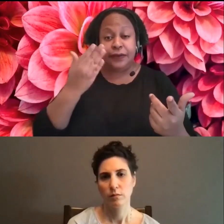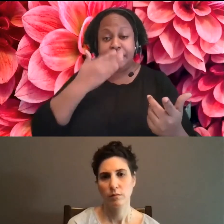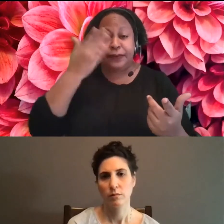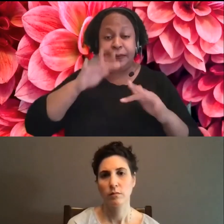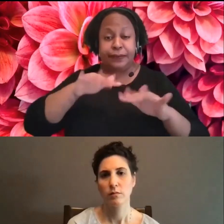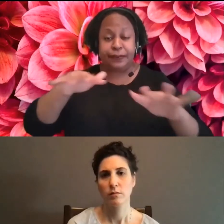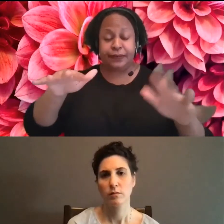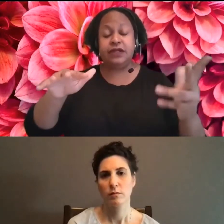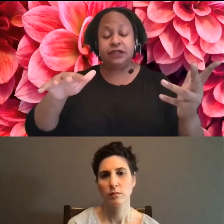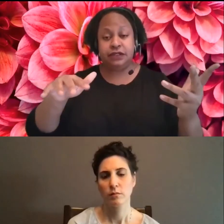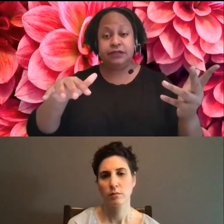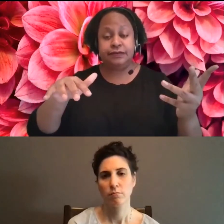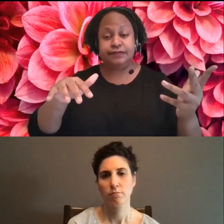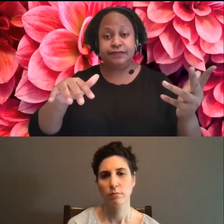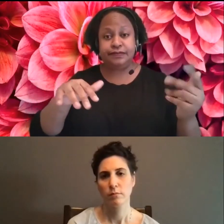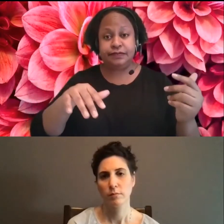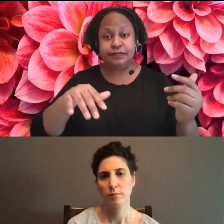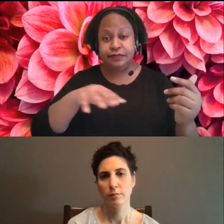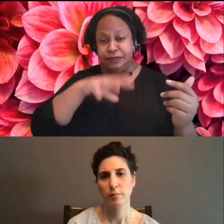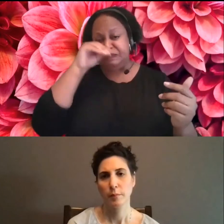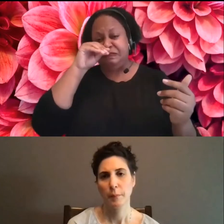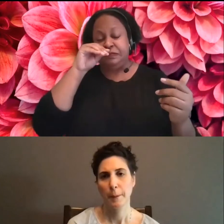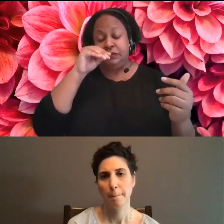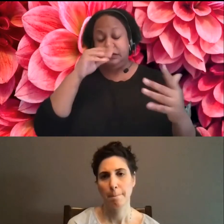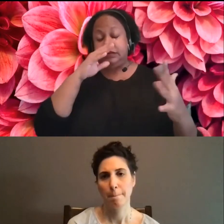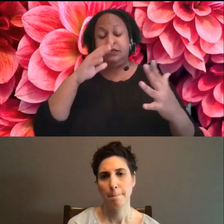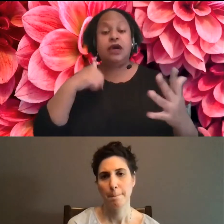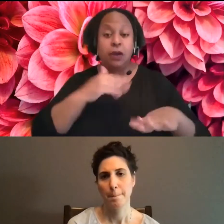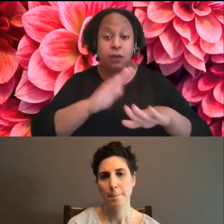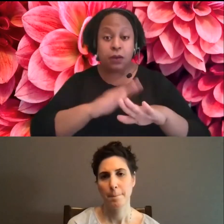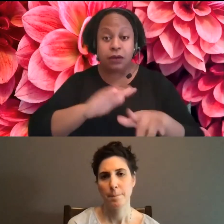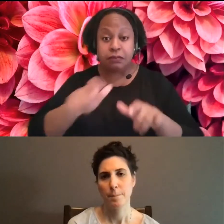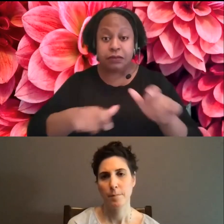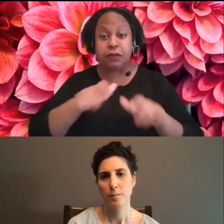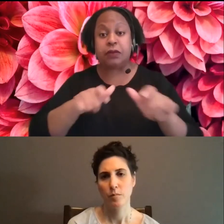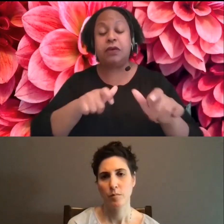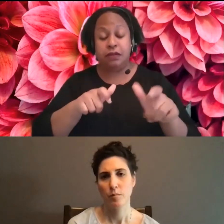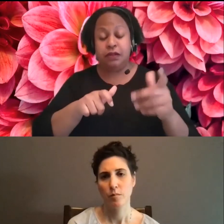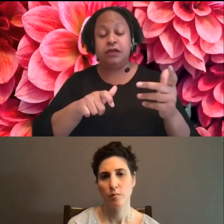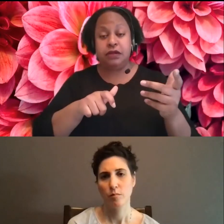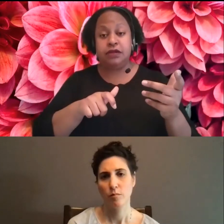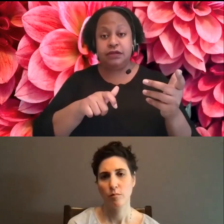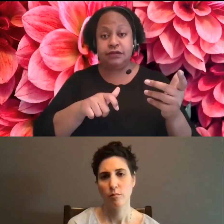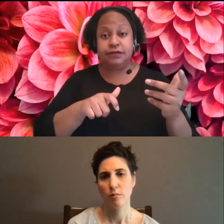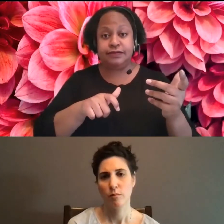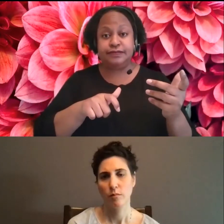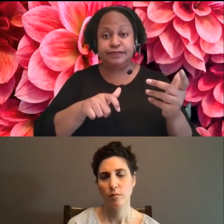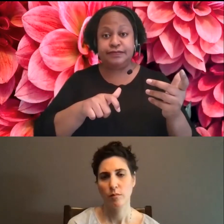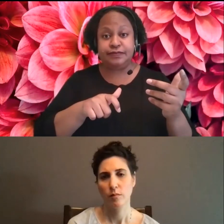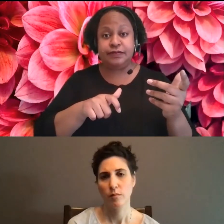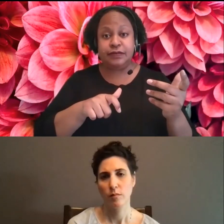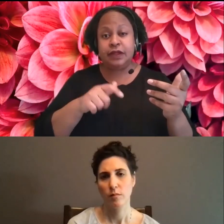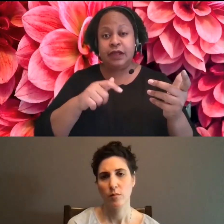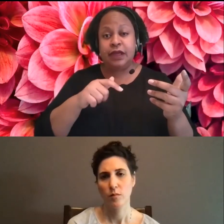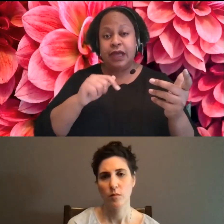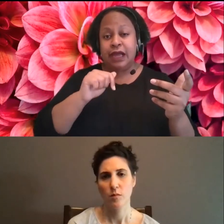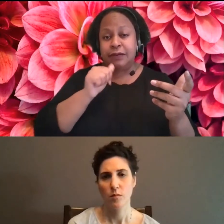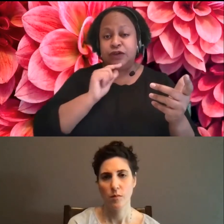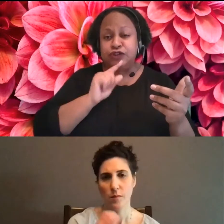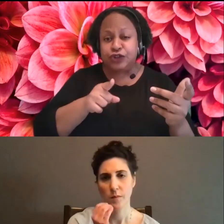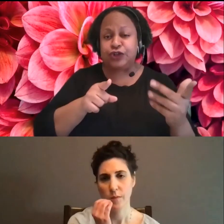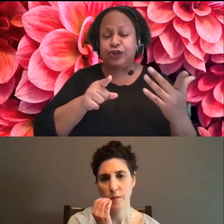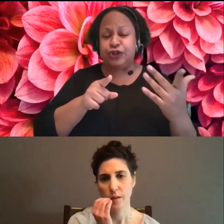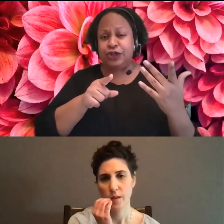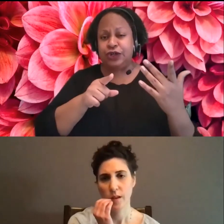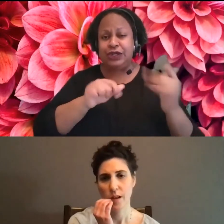I just, honestly, I, I warn people ahead of time. There isn't, I I'm not sure. I don't know enough about the science